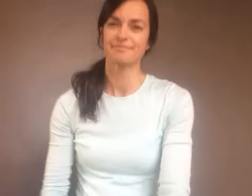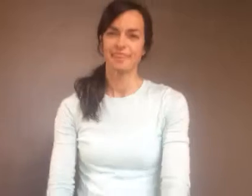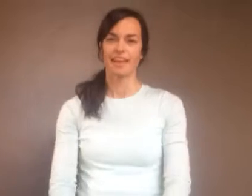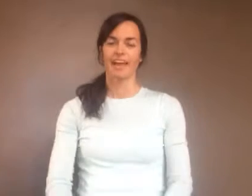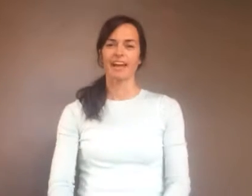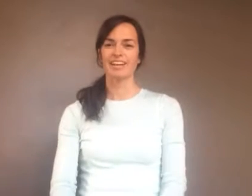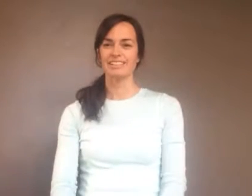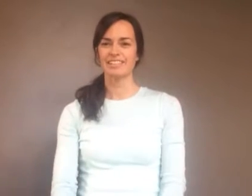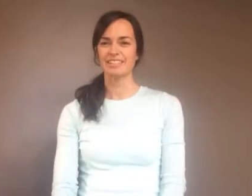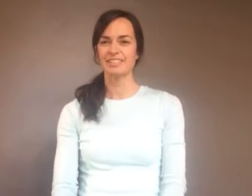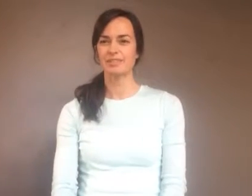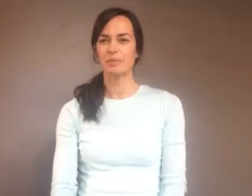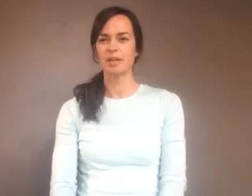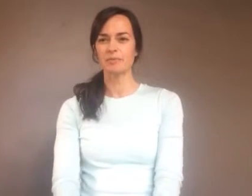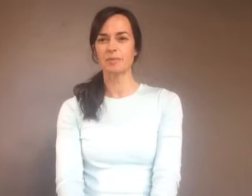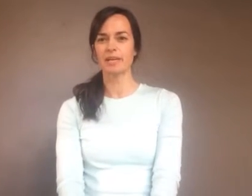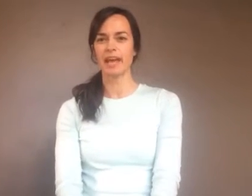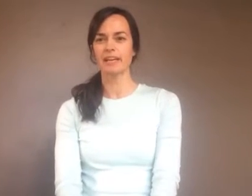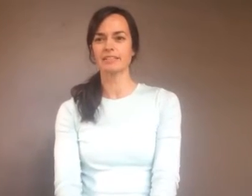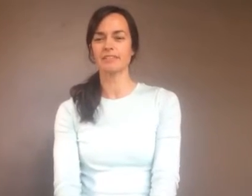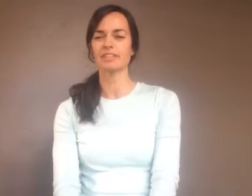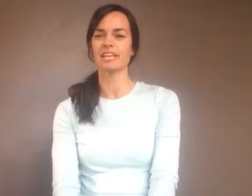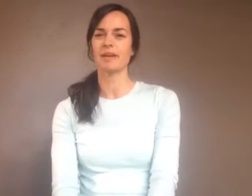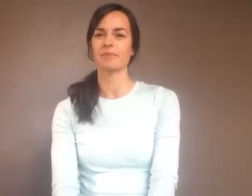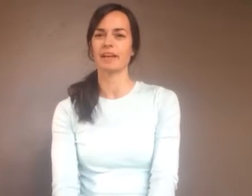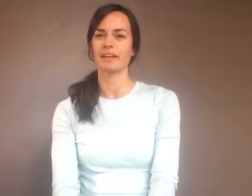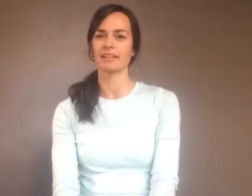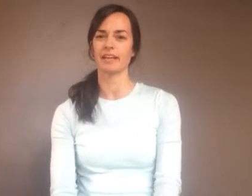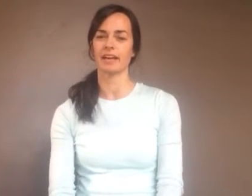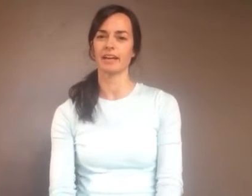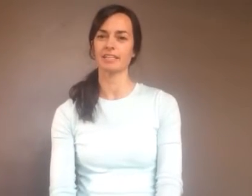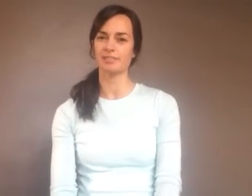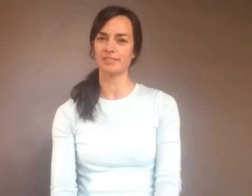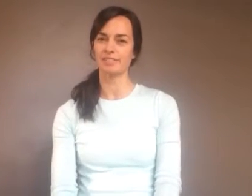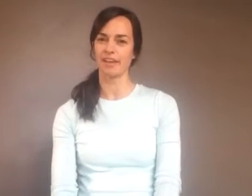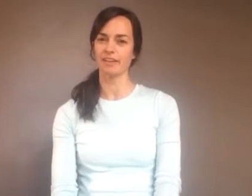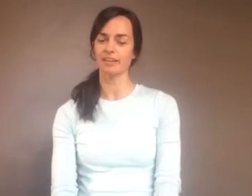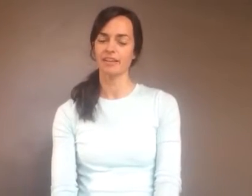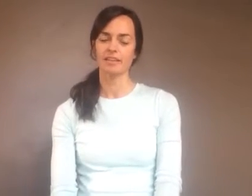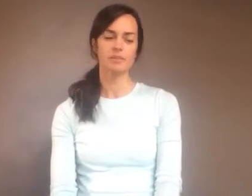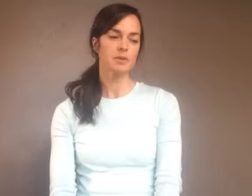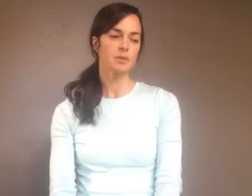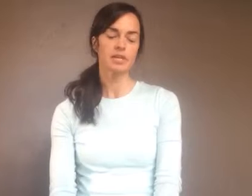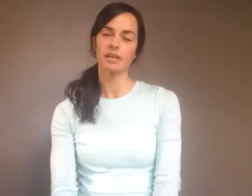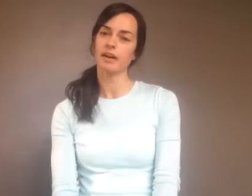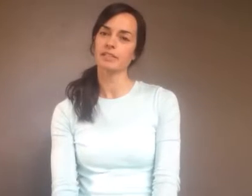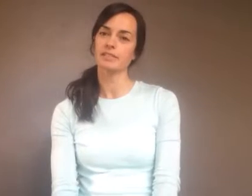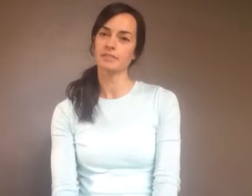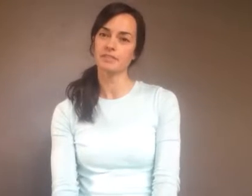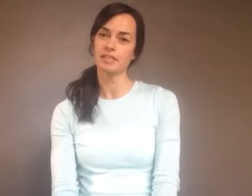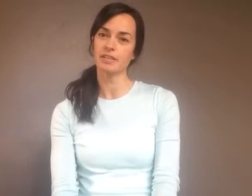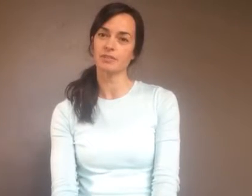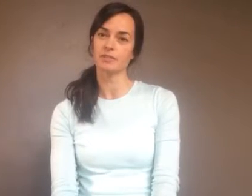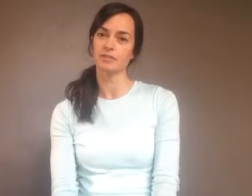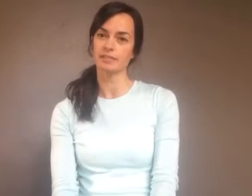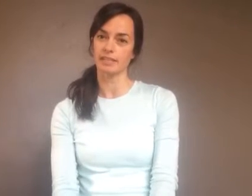Hi, Heritage! Welcome to week 8 of your Timeline History Song. This week we're looking at cards 50 through 56.